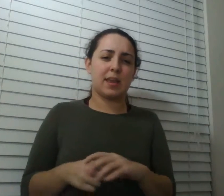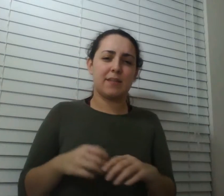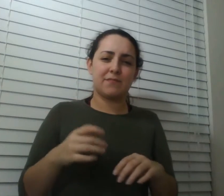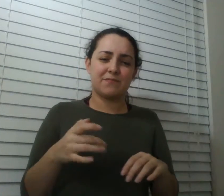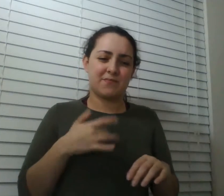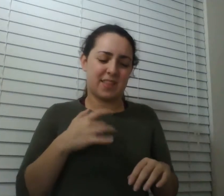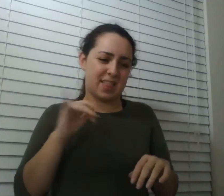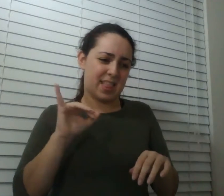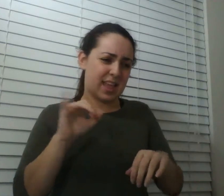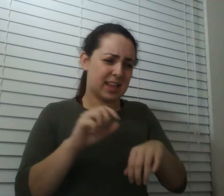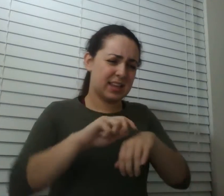and your tendons